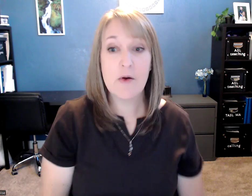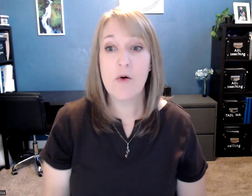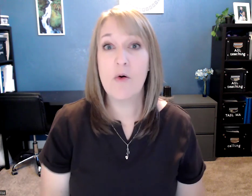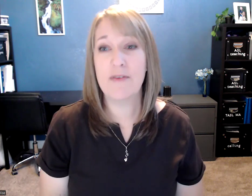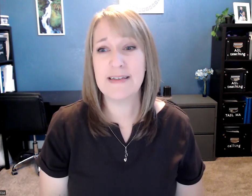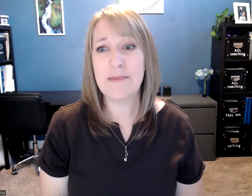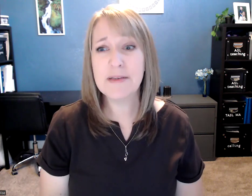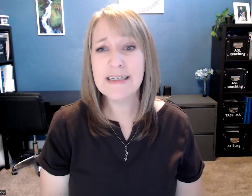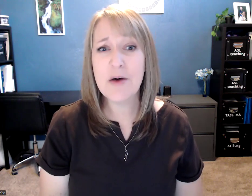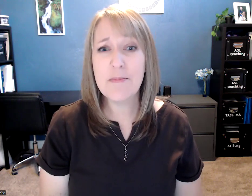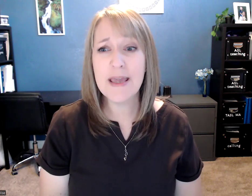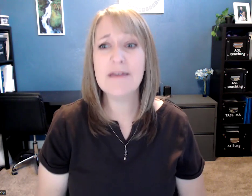or if I say, please help me,